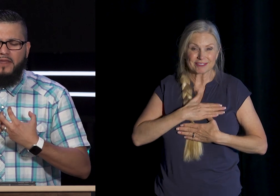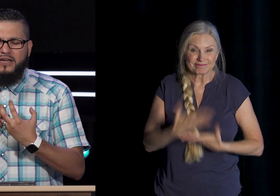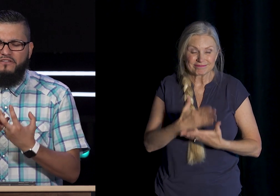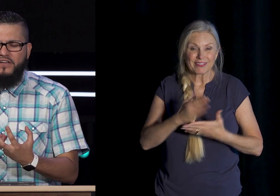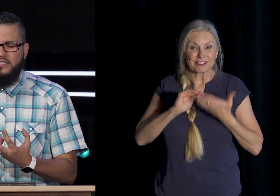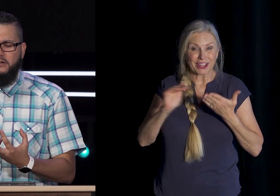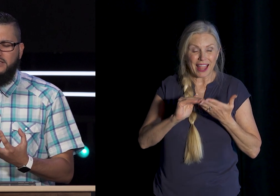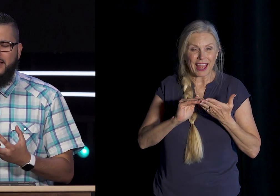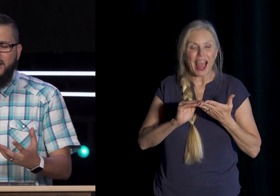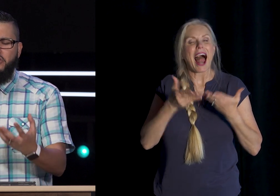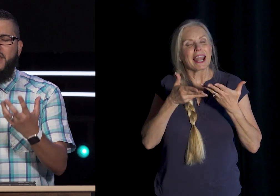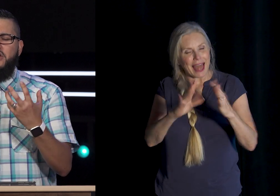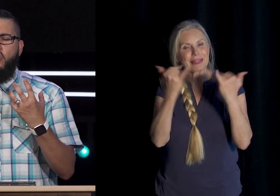Them Confess Their Sin So They Know